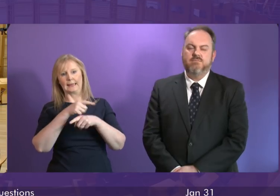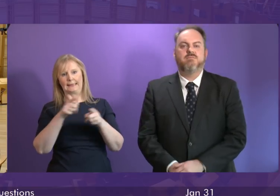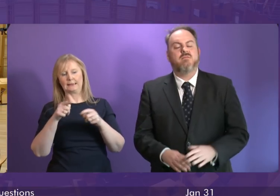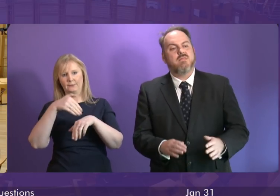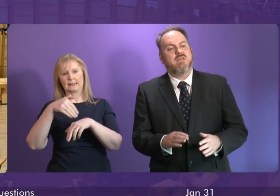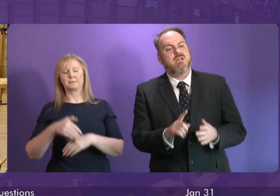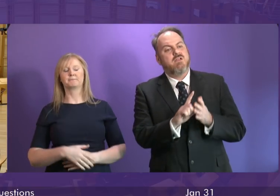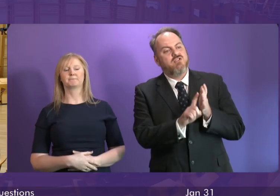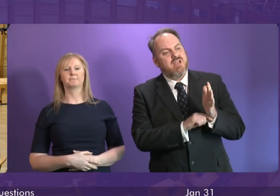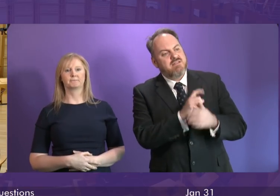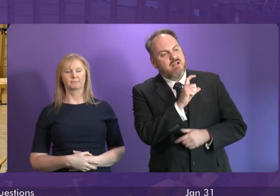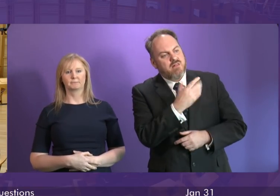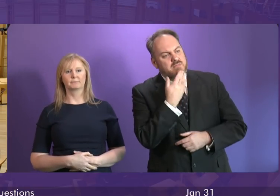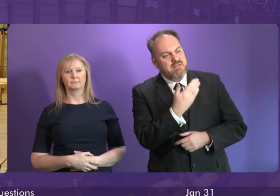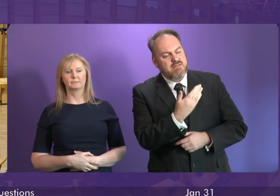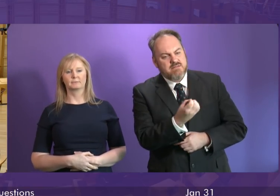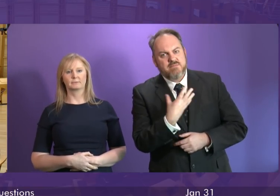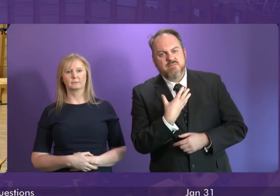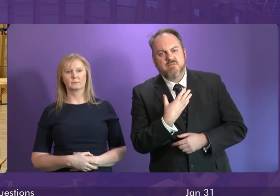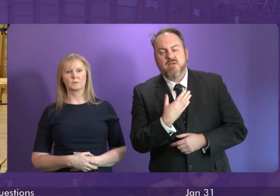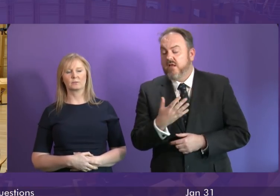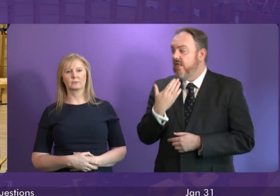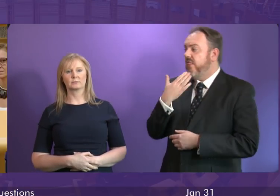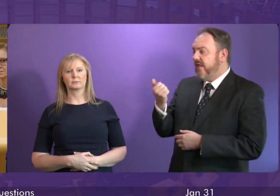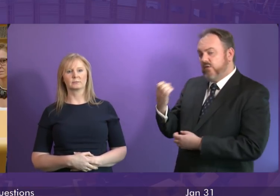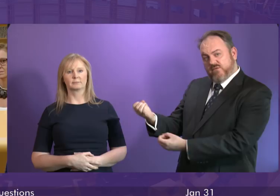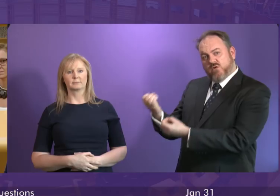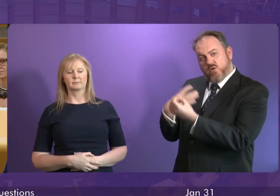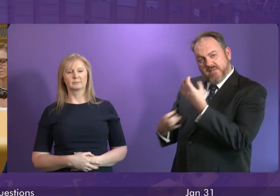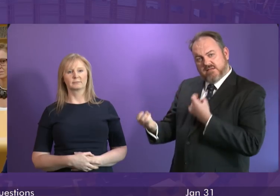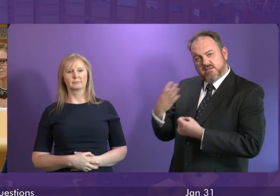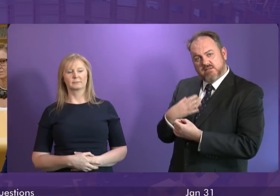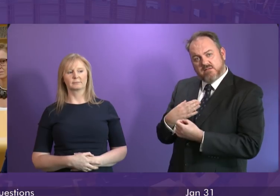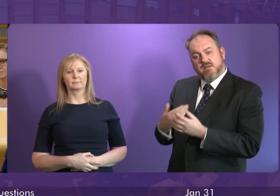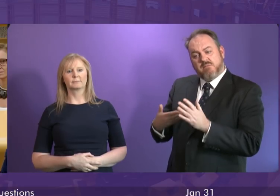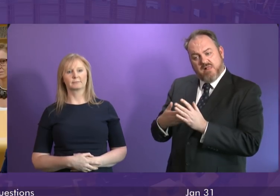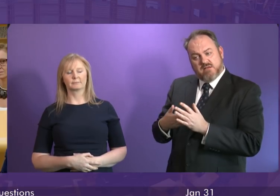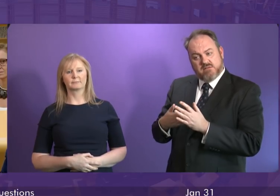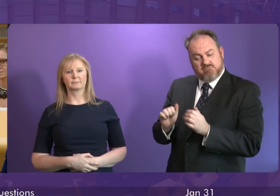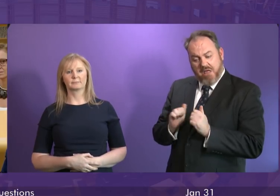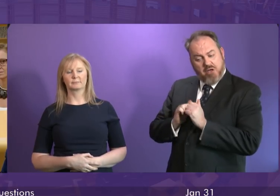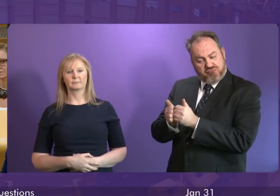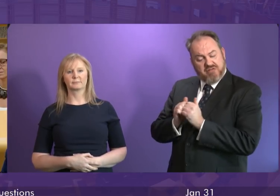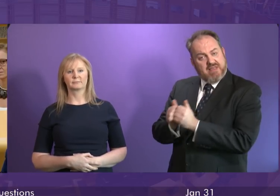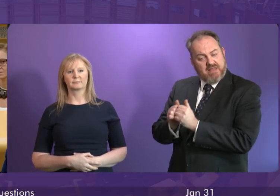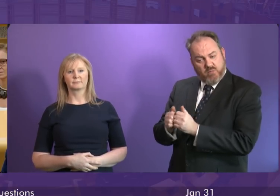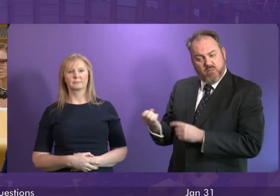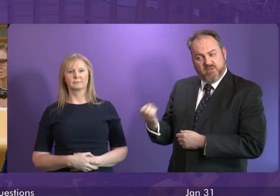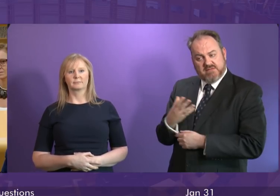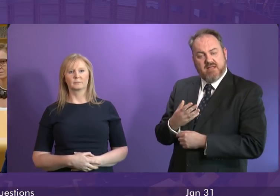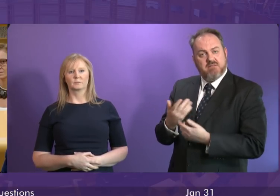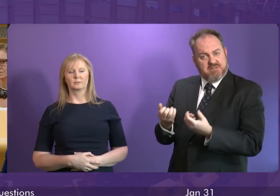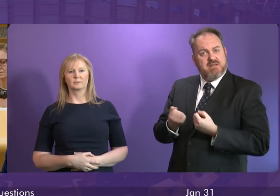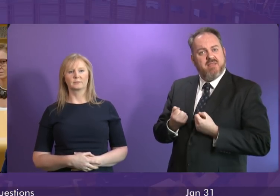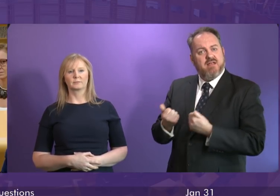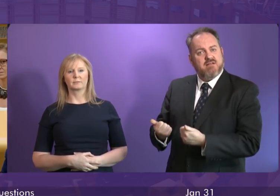Jackson Carlow. Minister for that, and also in relation to the last point you made, completely endorsed that. And I'm framing my questions